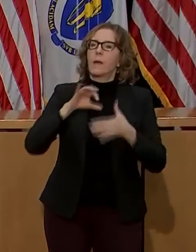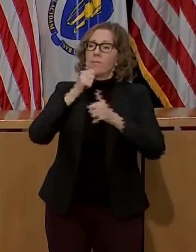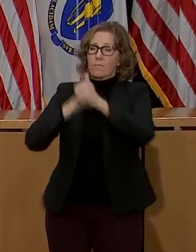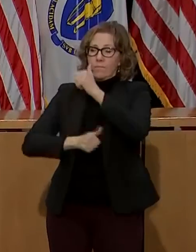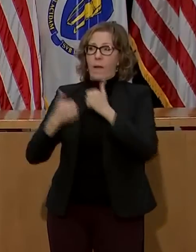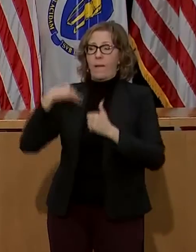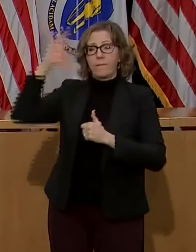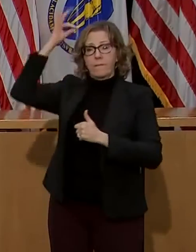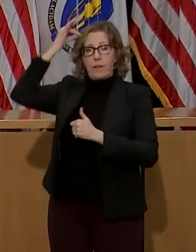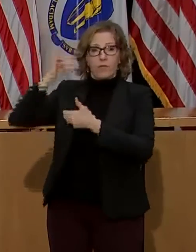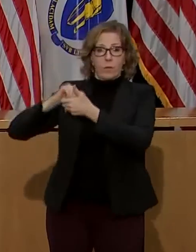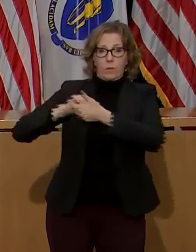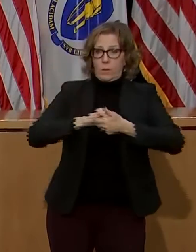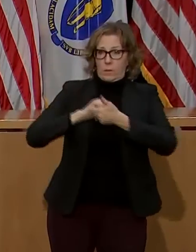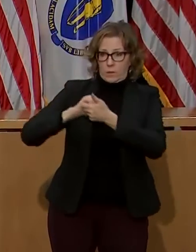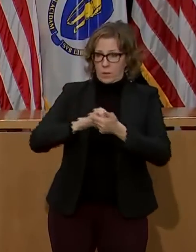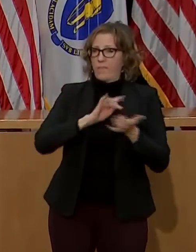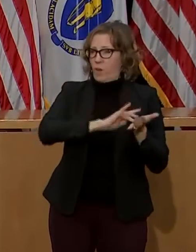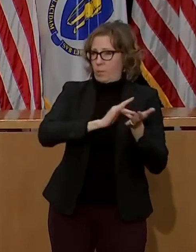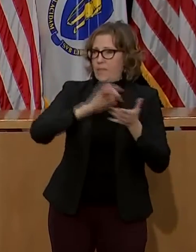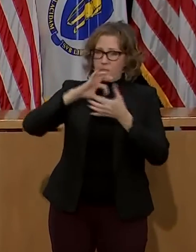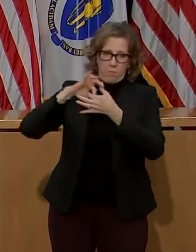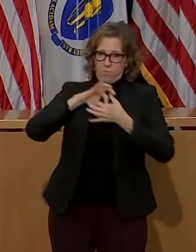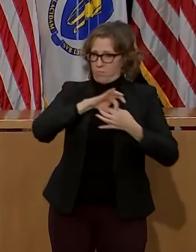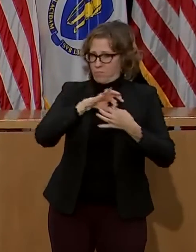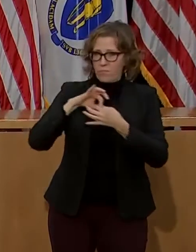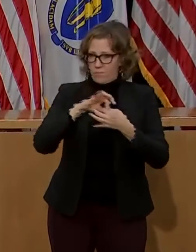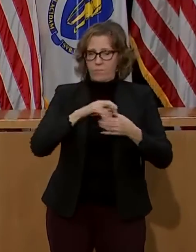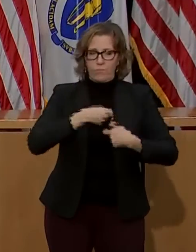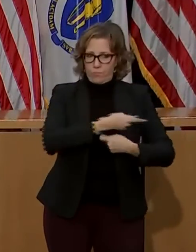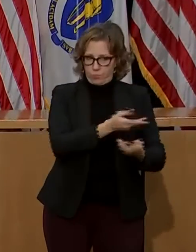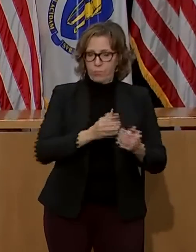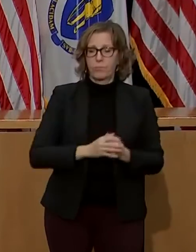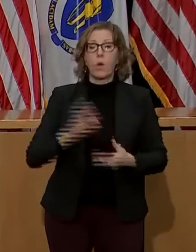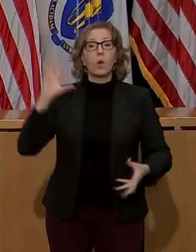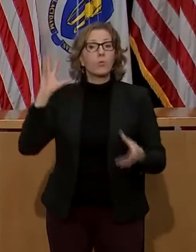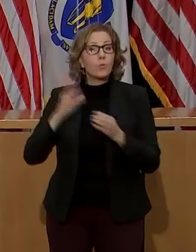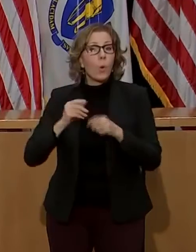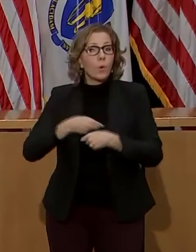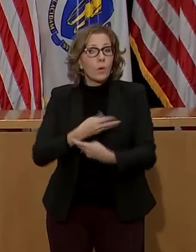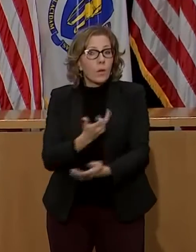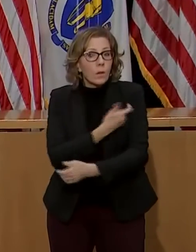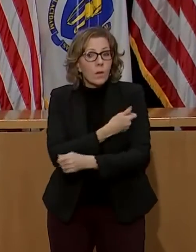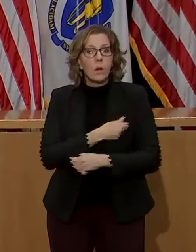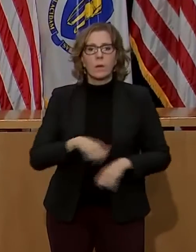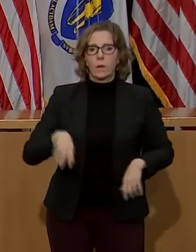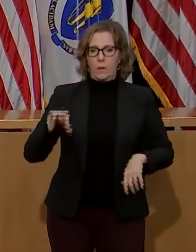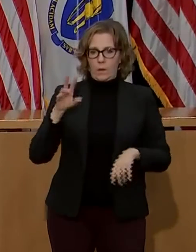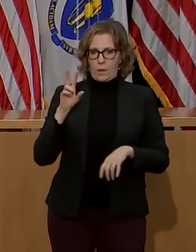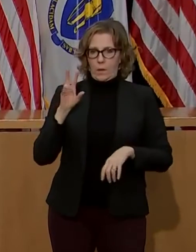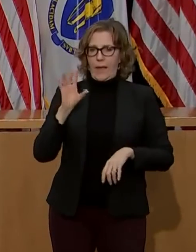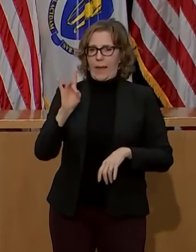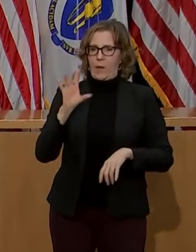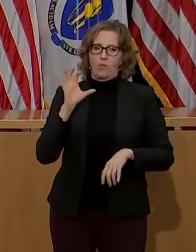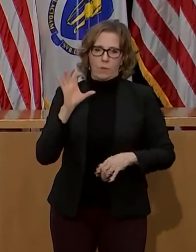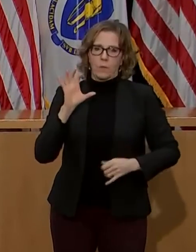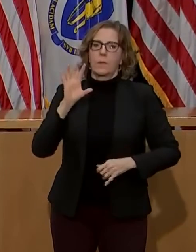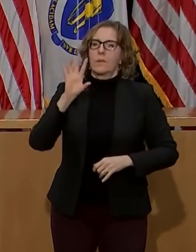Program for a total of 876,125 doses.